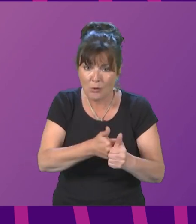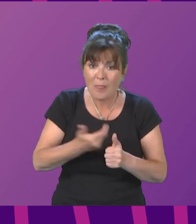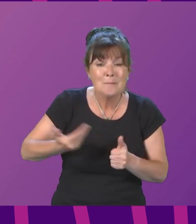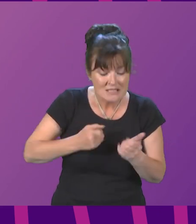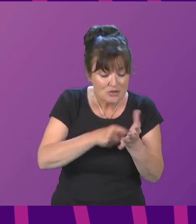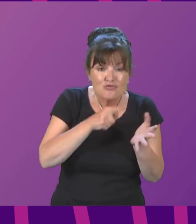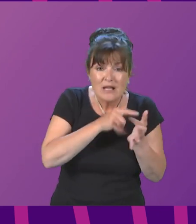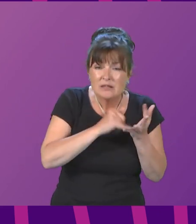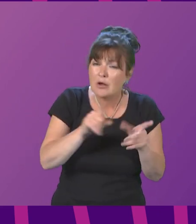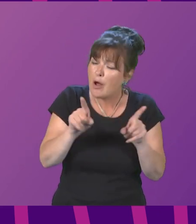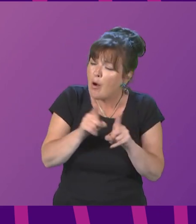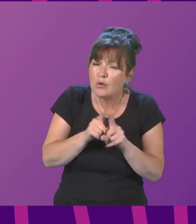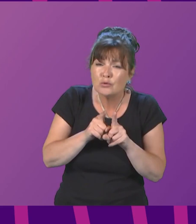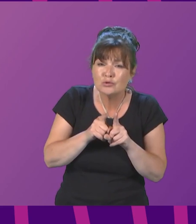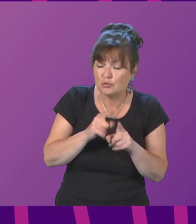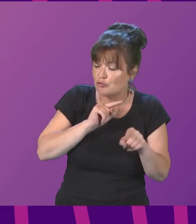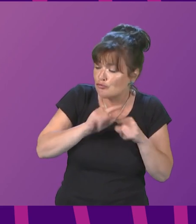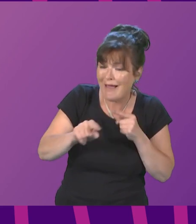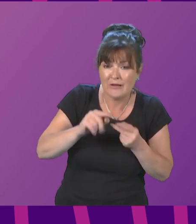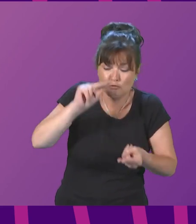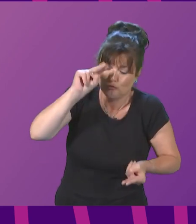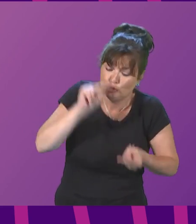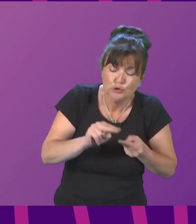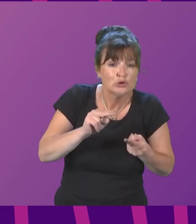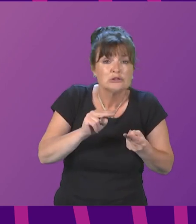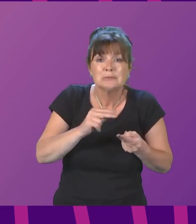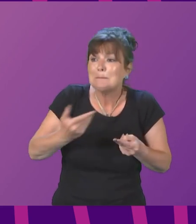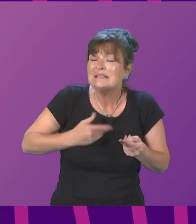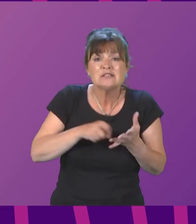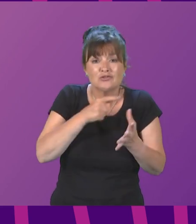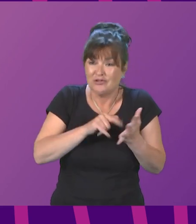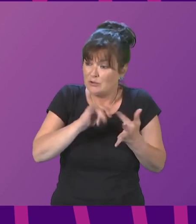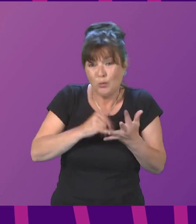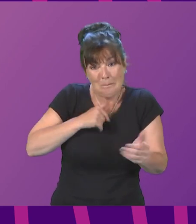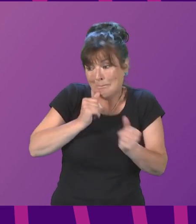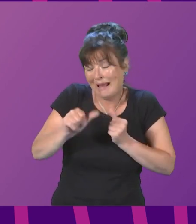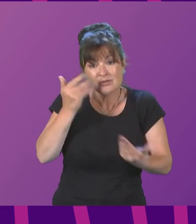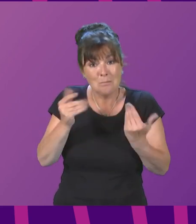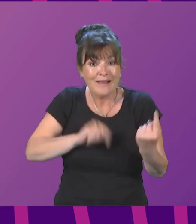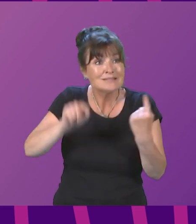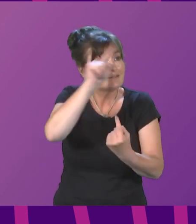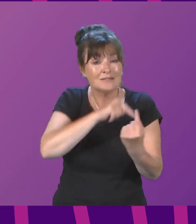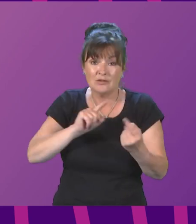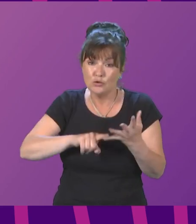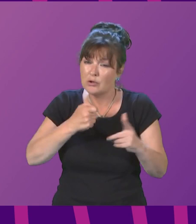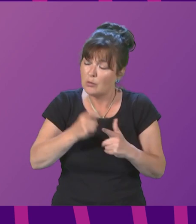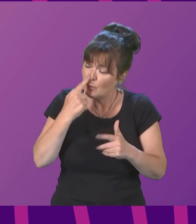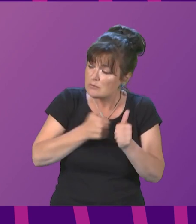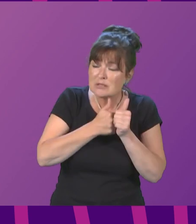poundage and the most generous small business rates relief scheme anywhere in the UK. We will support the business community in